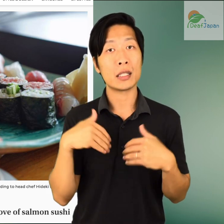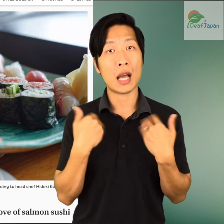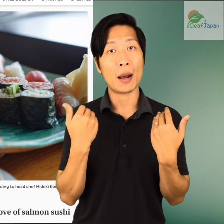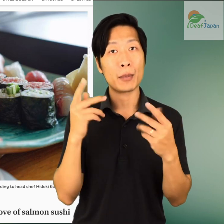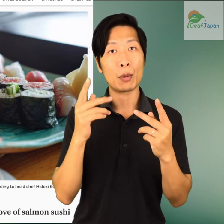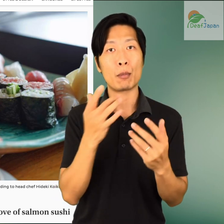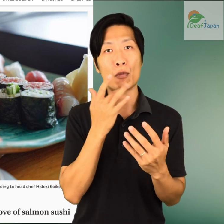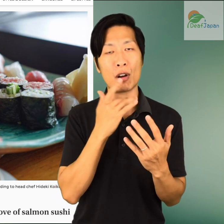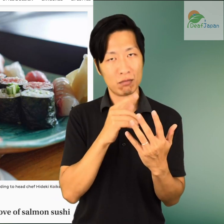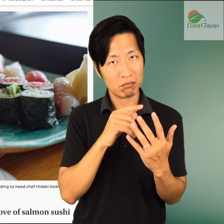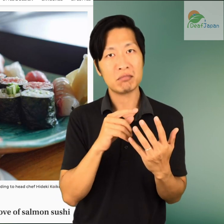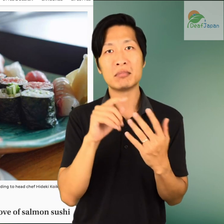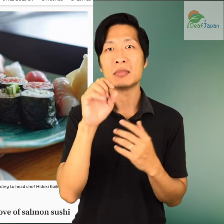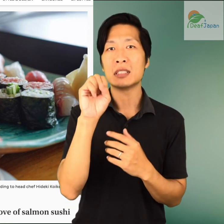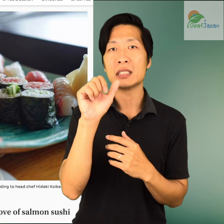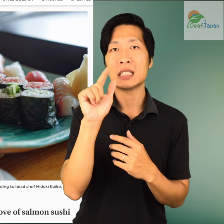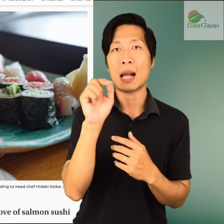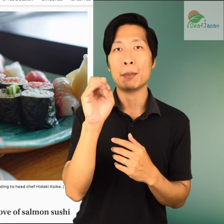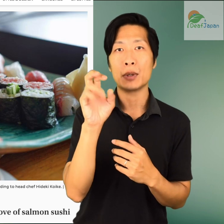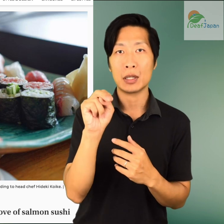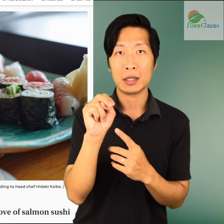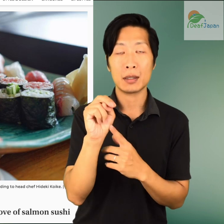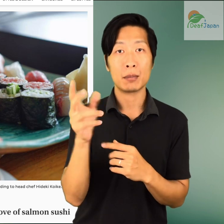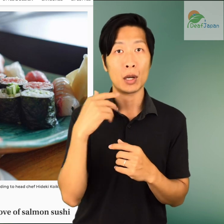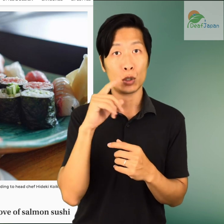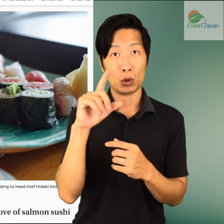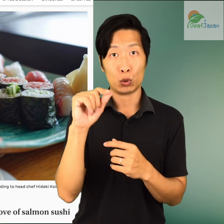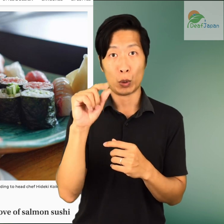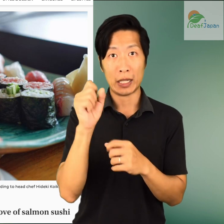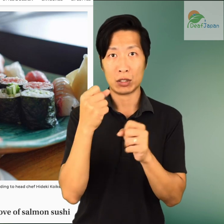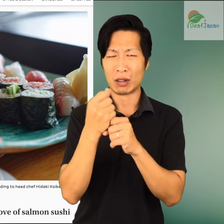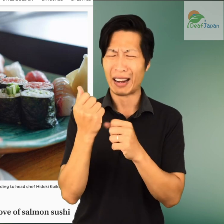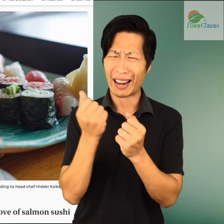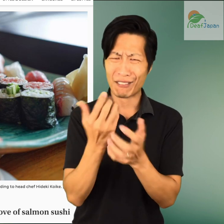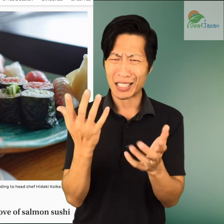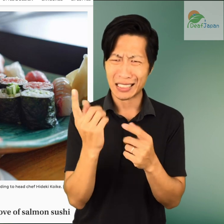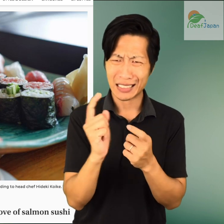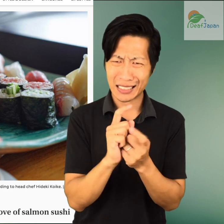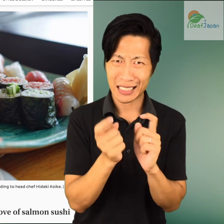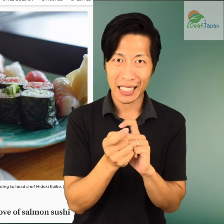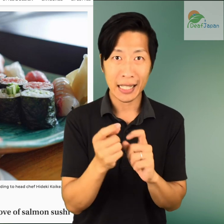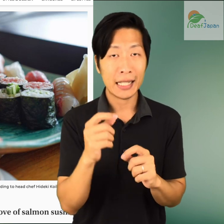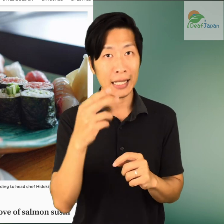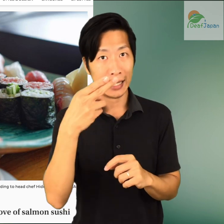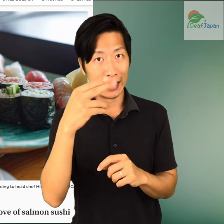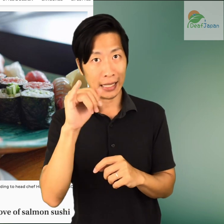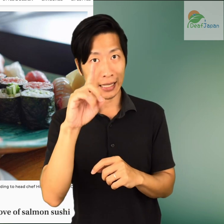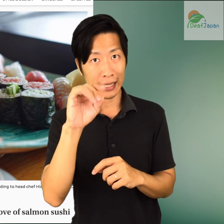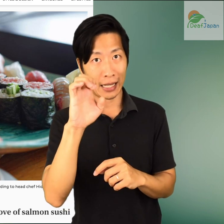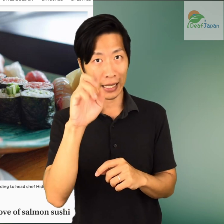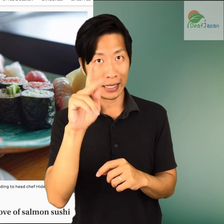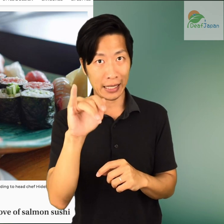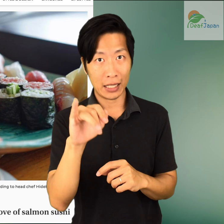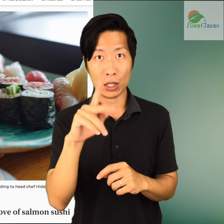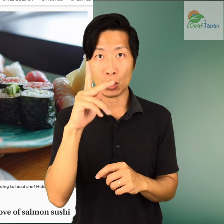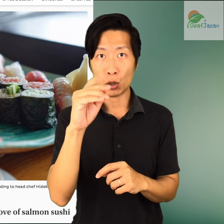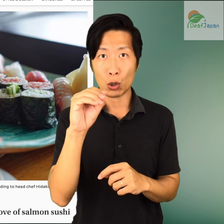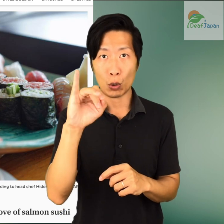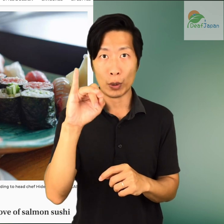20 years ago was when everything changed, says Hideki Koike, the head chef